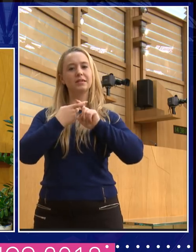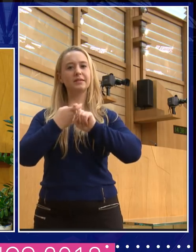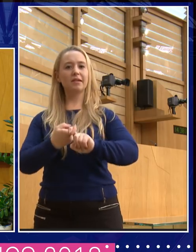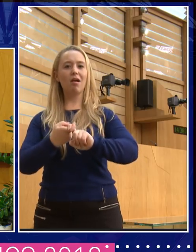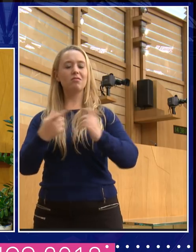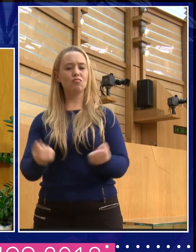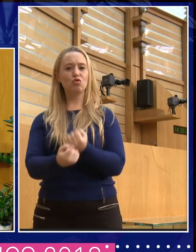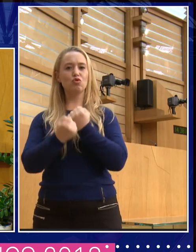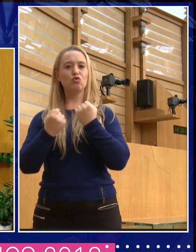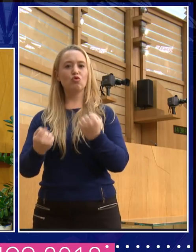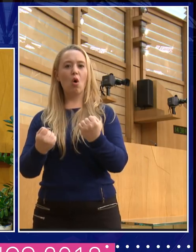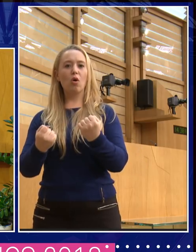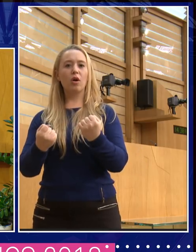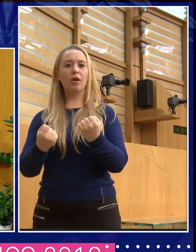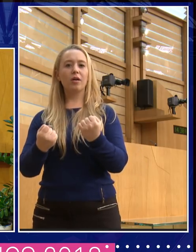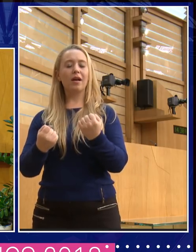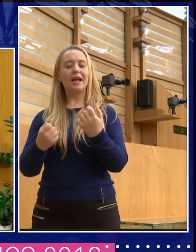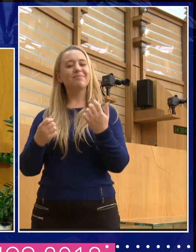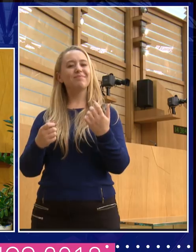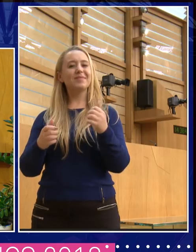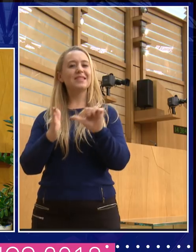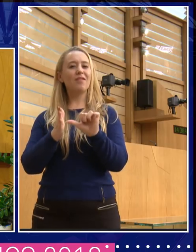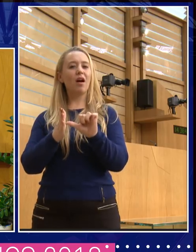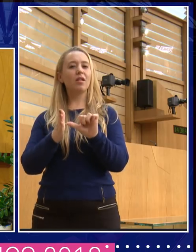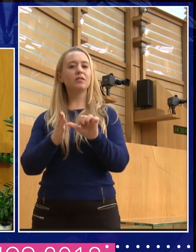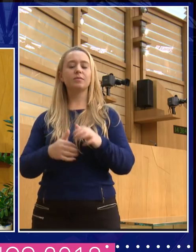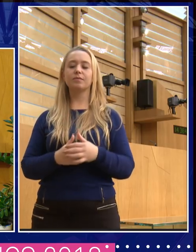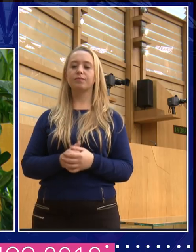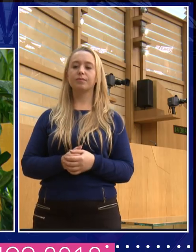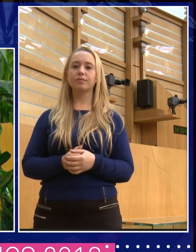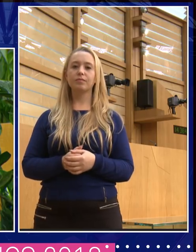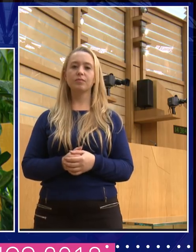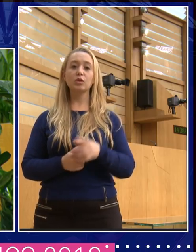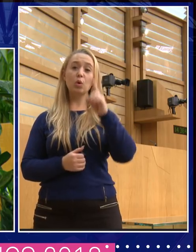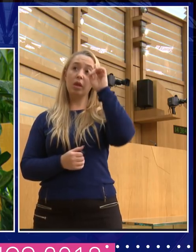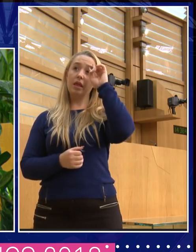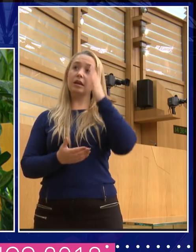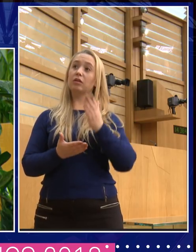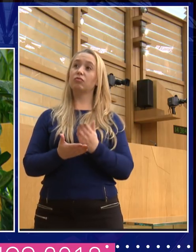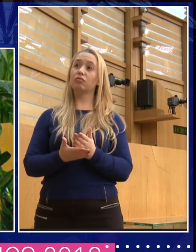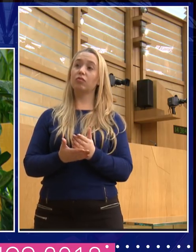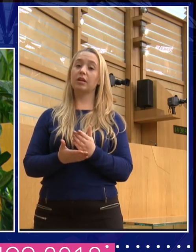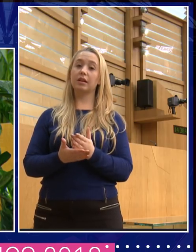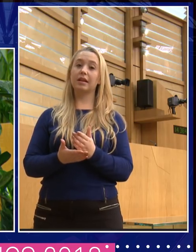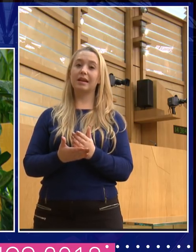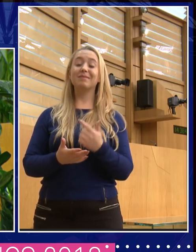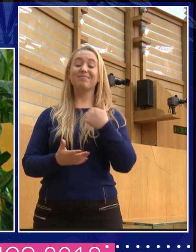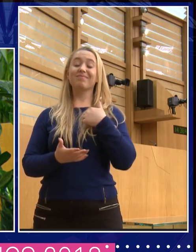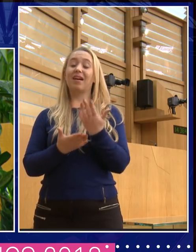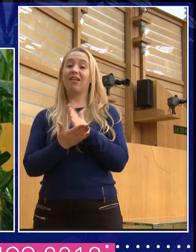can't ever go back. And so, you know, I think that, you I'm less certain. Though for me,